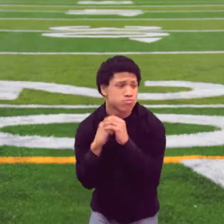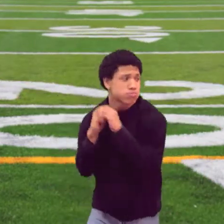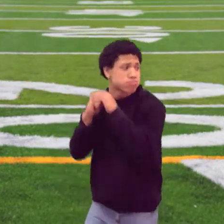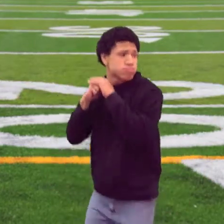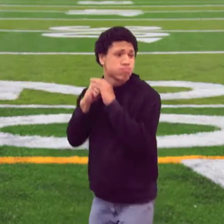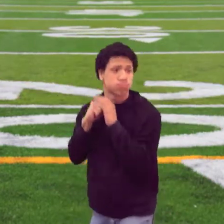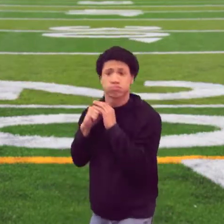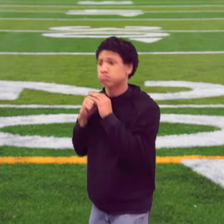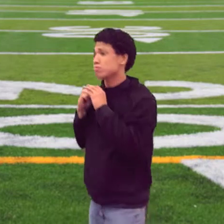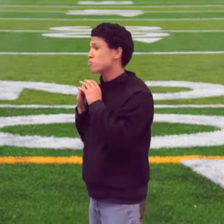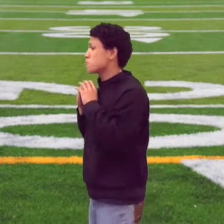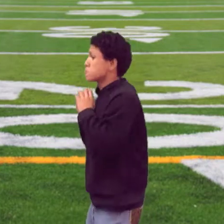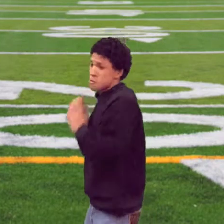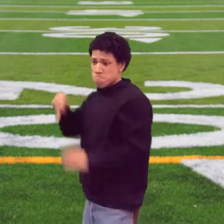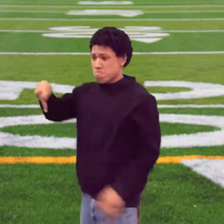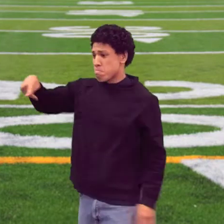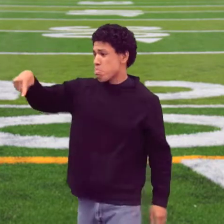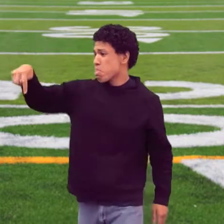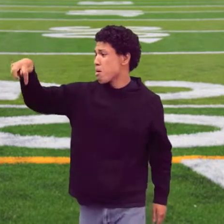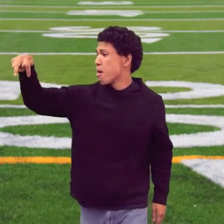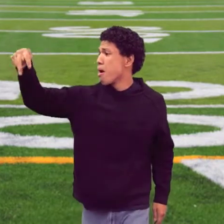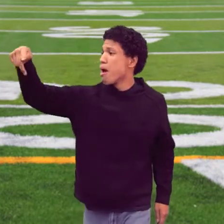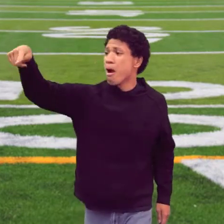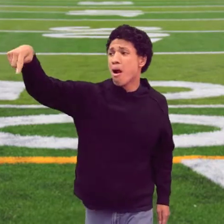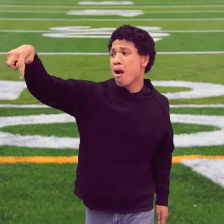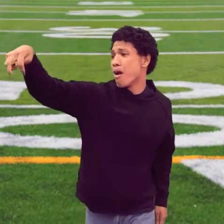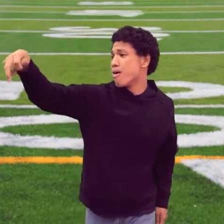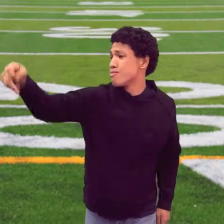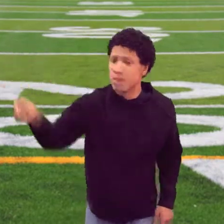Like, if the straps are purple and not black. Yeah.